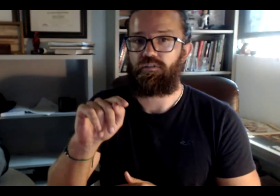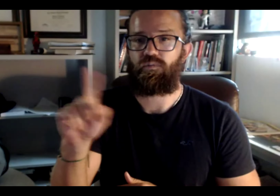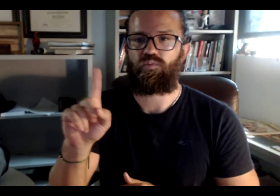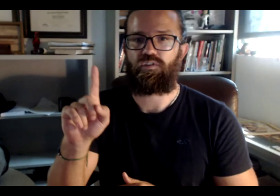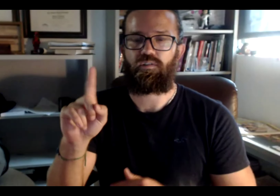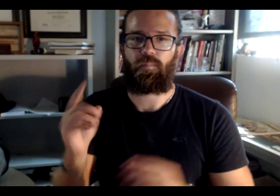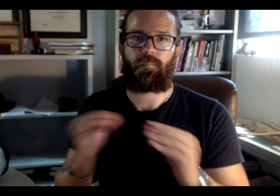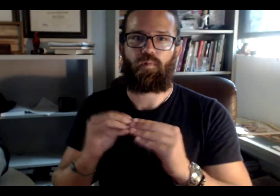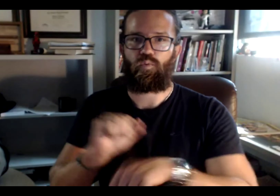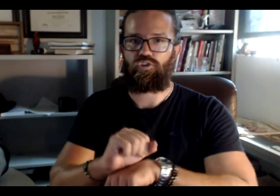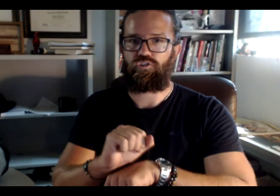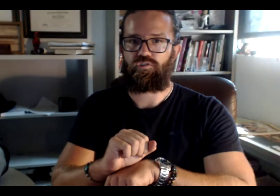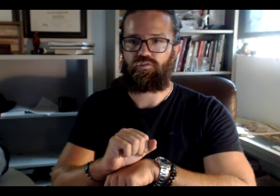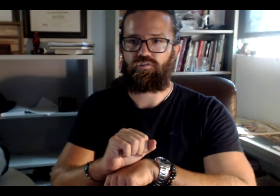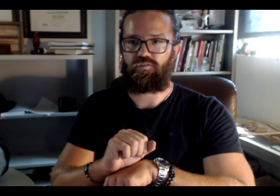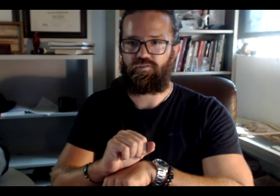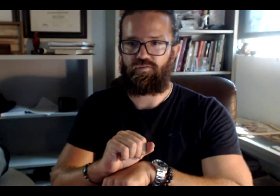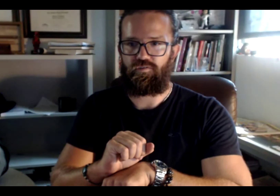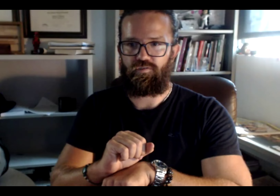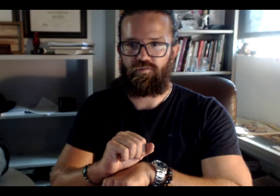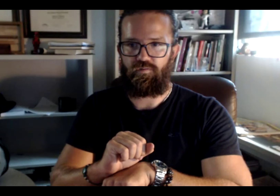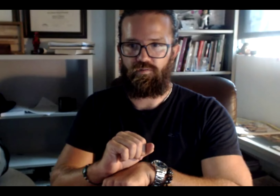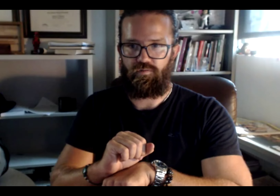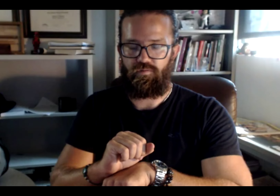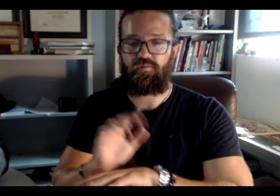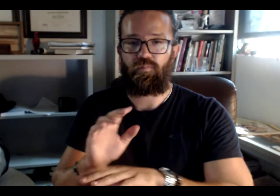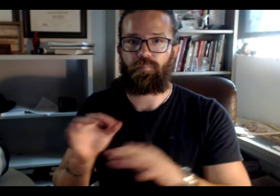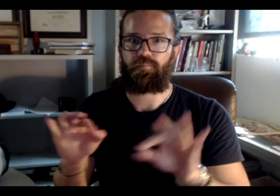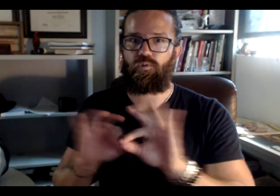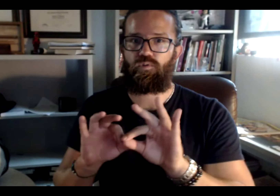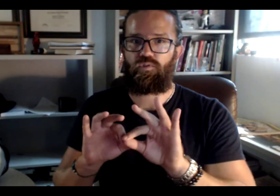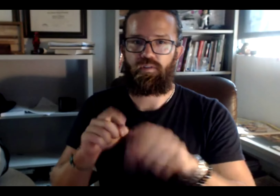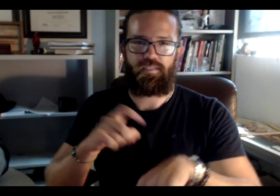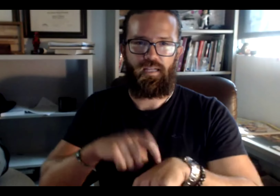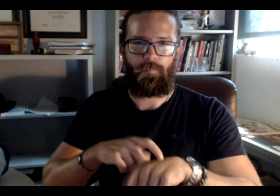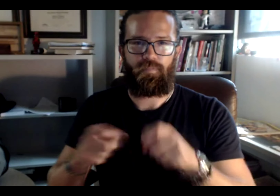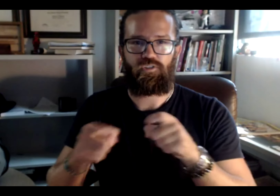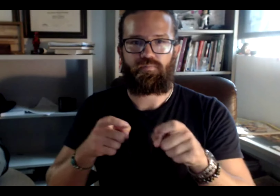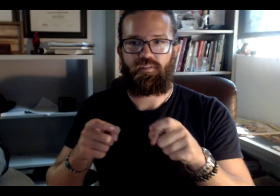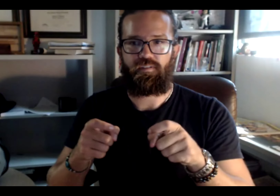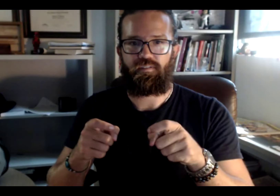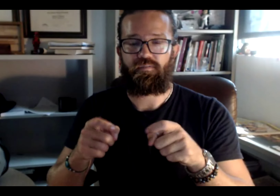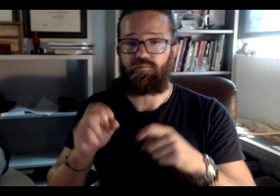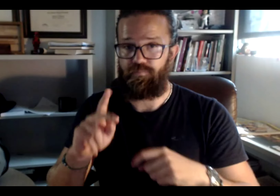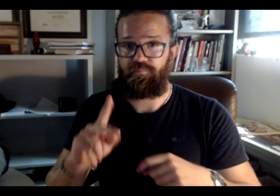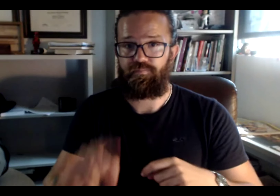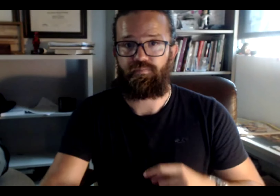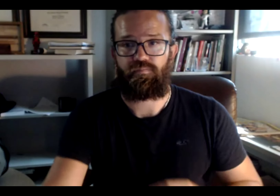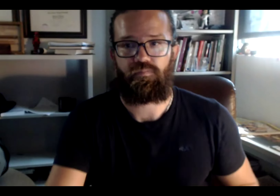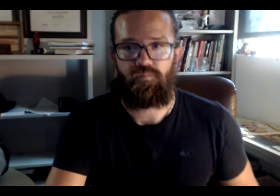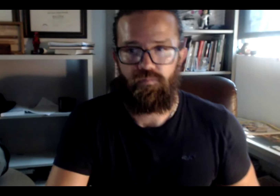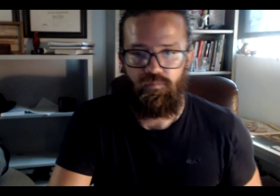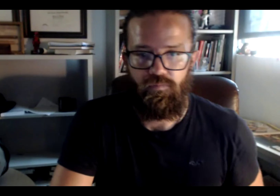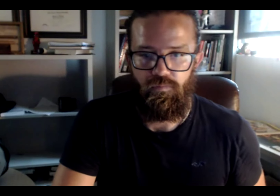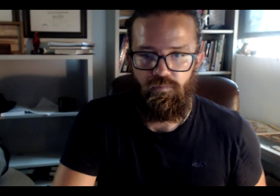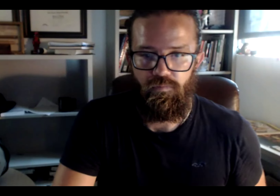By the end of the unit, we're going to have more work. That's where the work really is. So, it's really important for you to